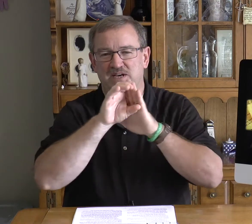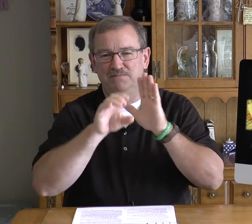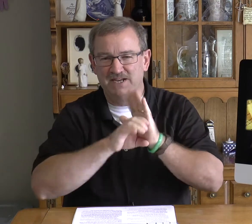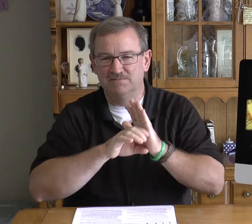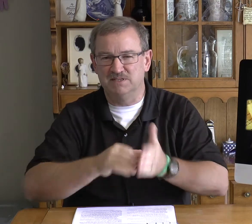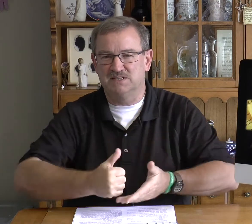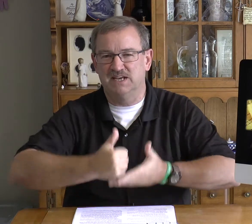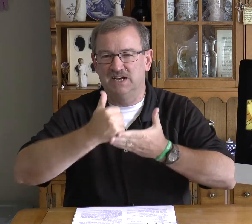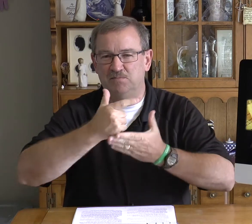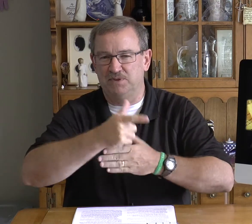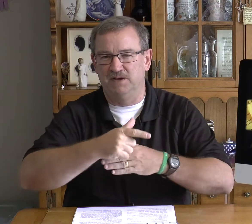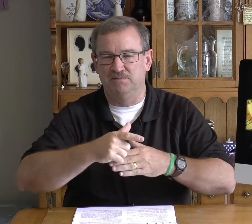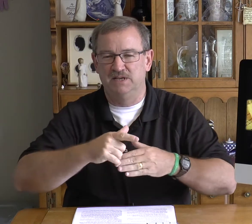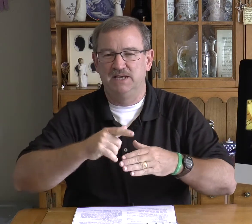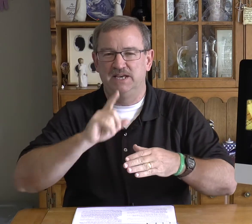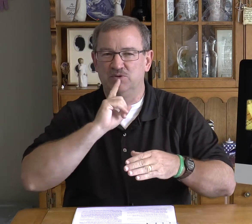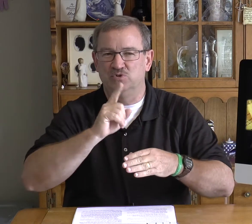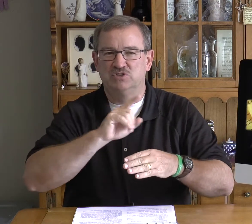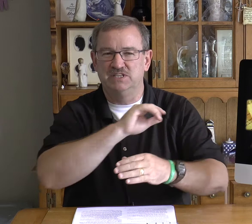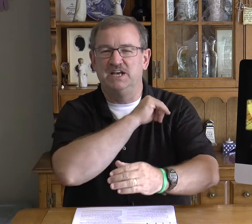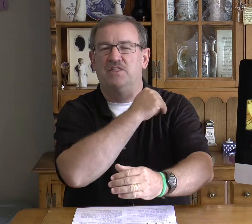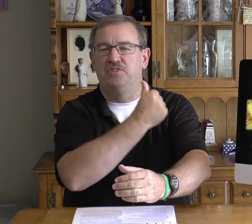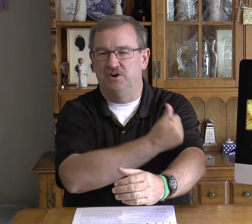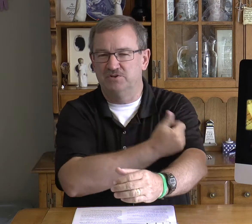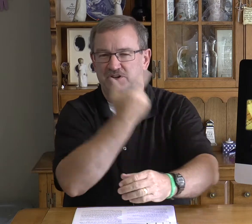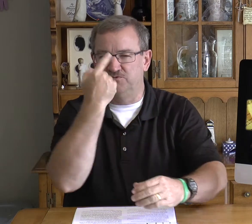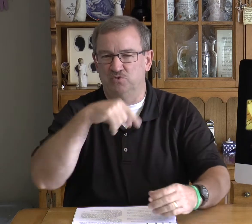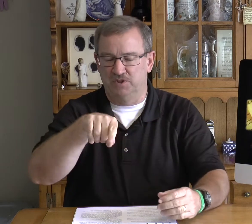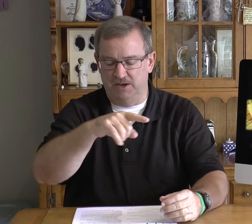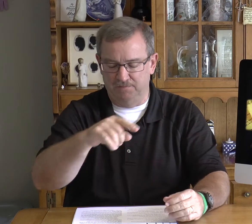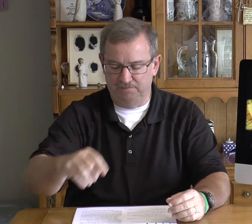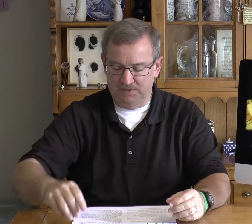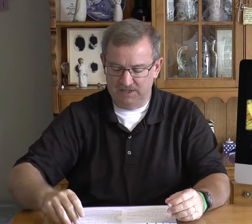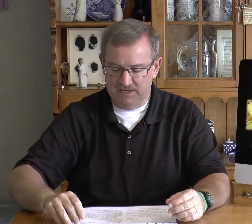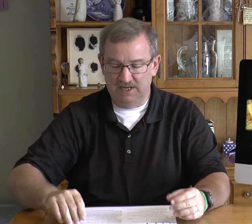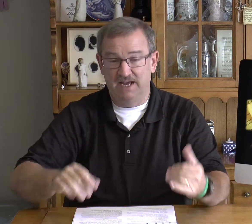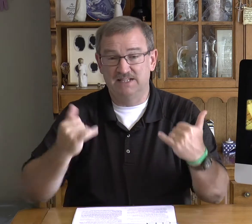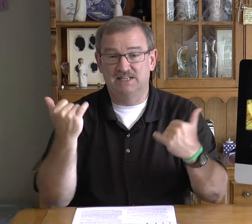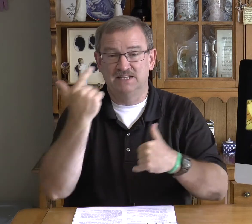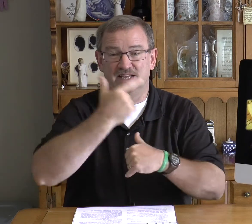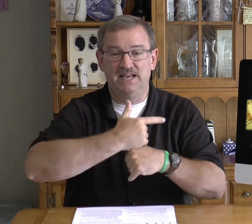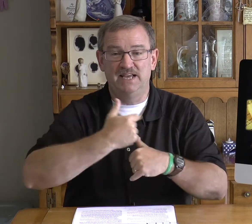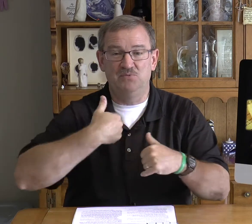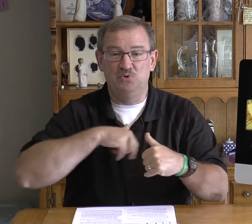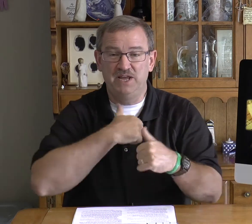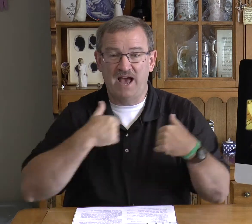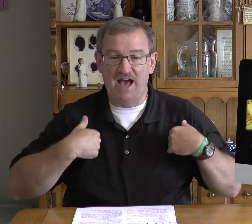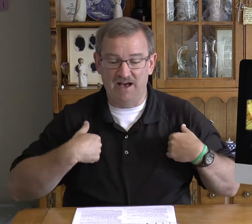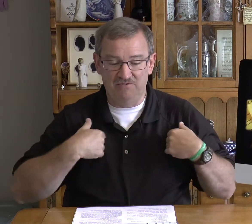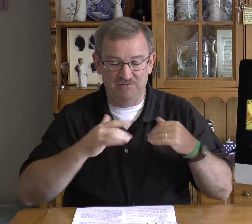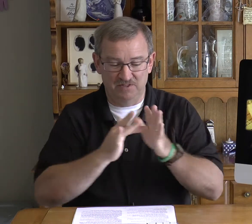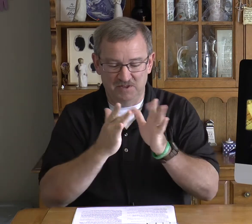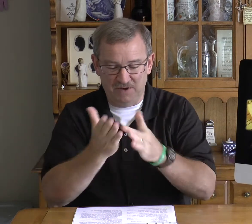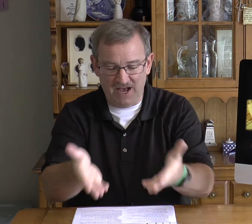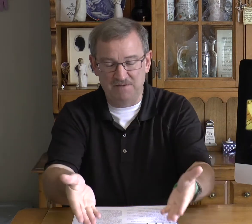commandments to help them it was the authority for them and today we have the Bible